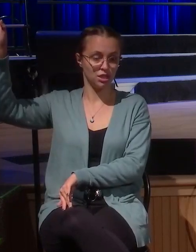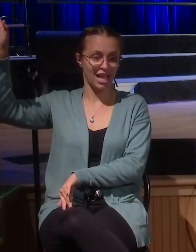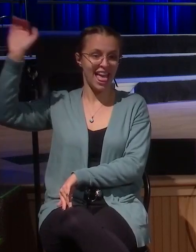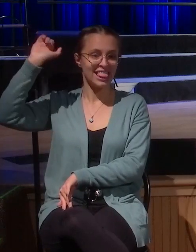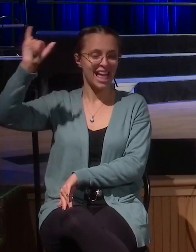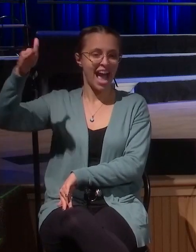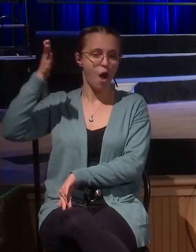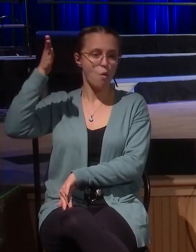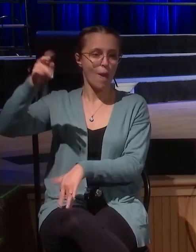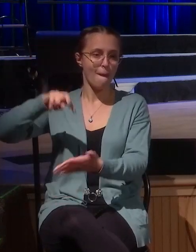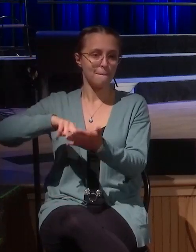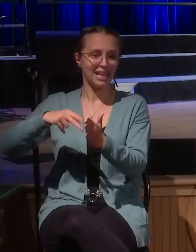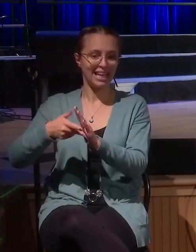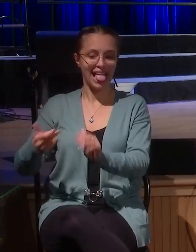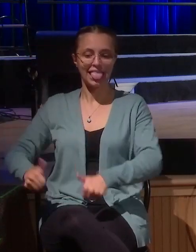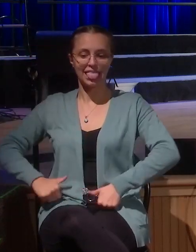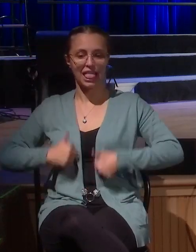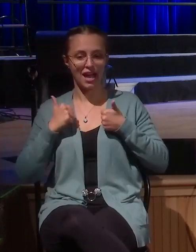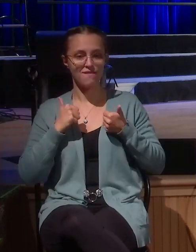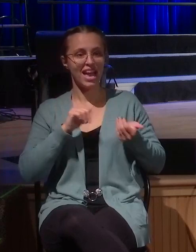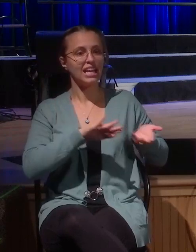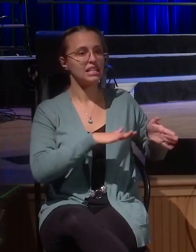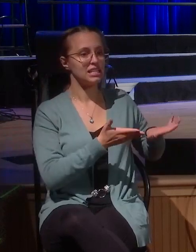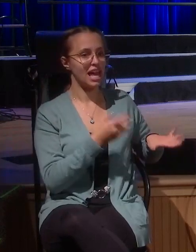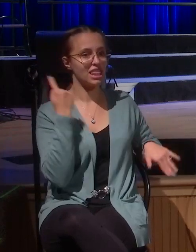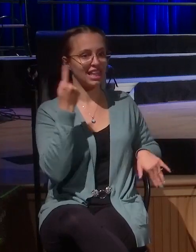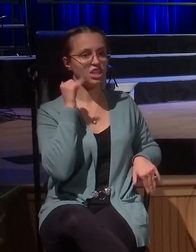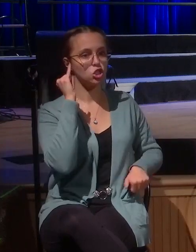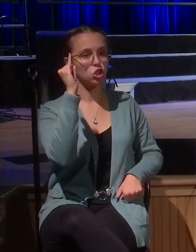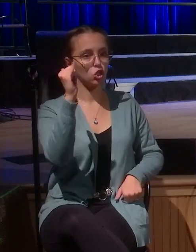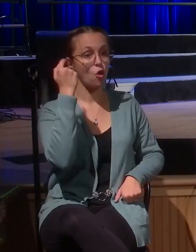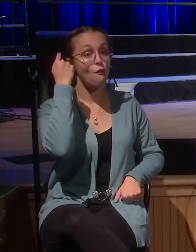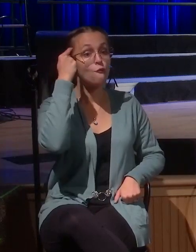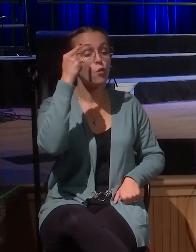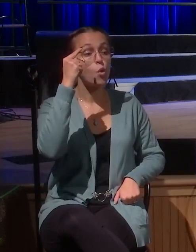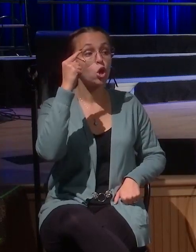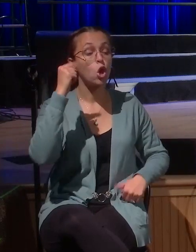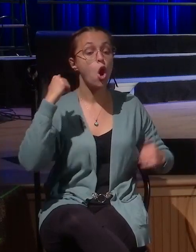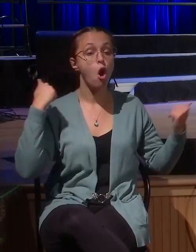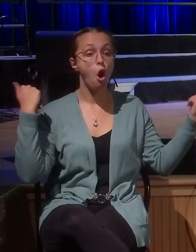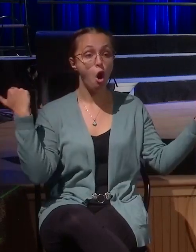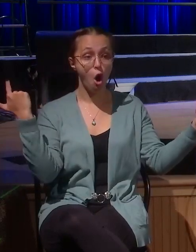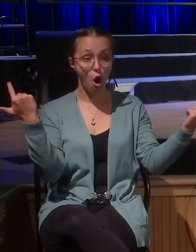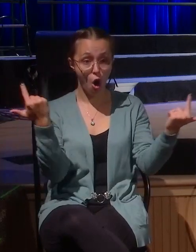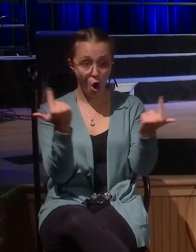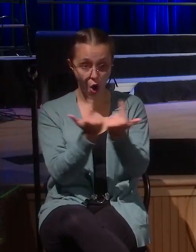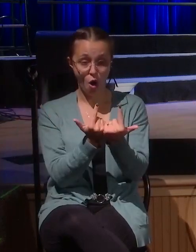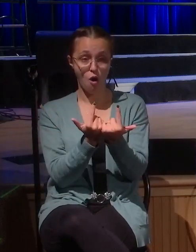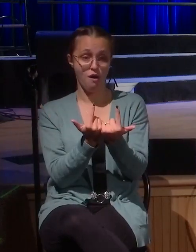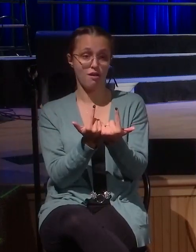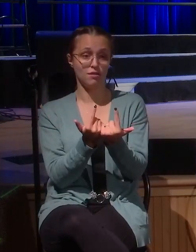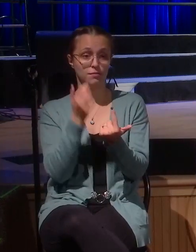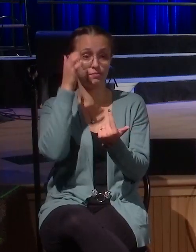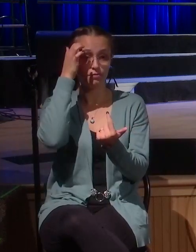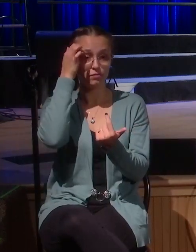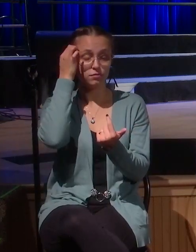and death eternal for everyone. This is what he's getting at. It's a very serious moment.